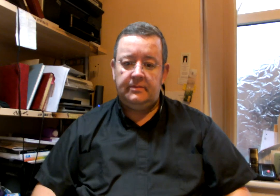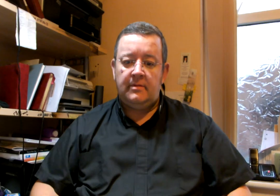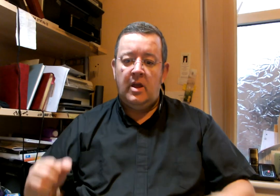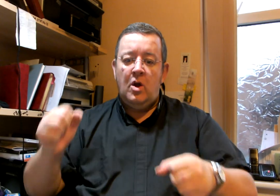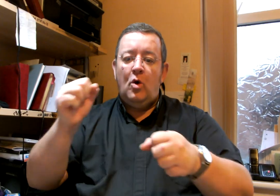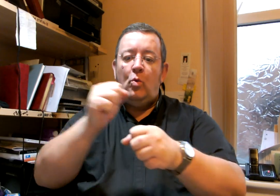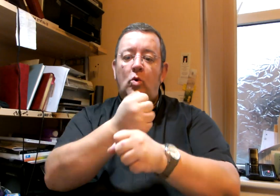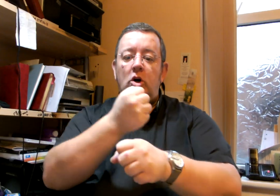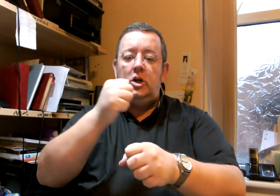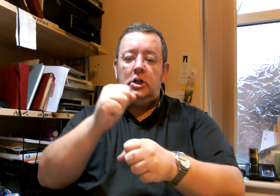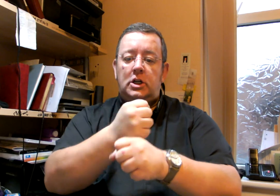Work.